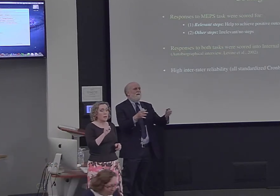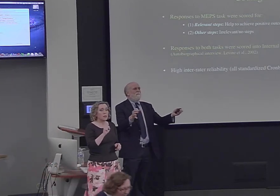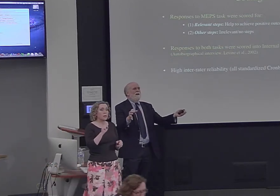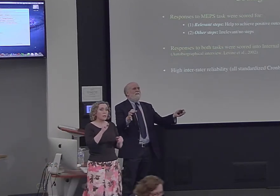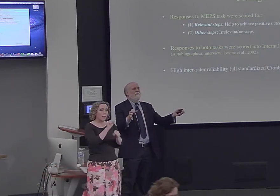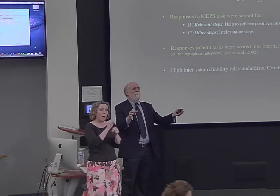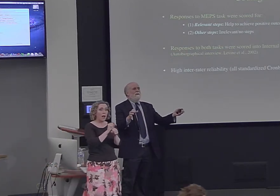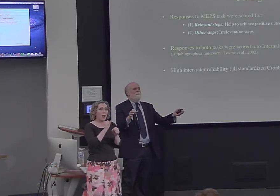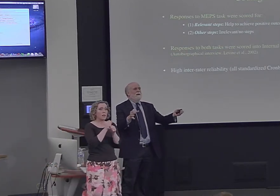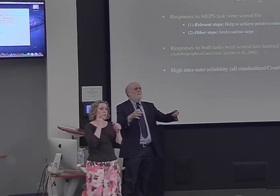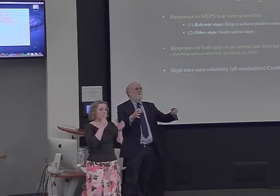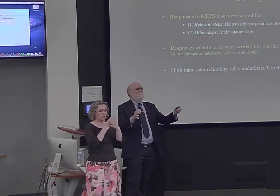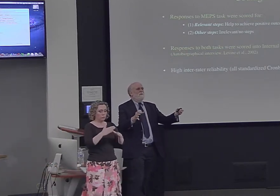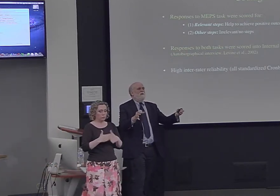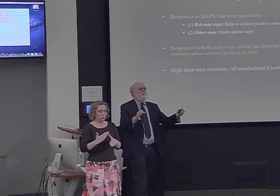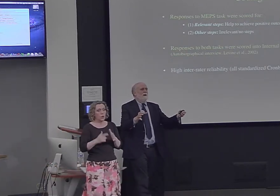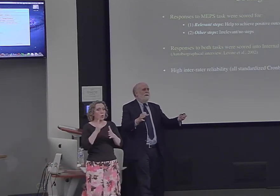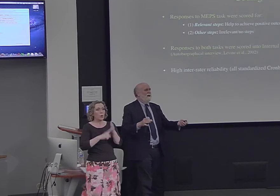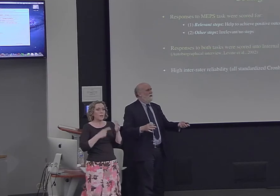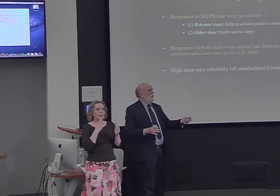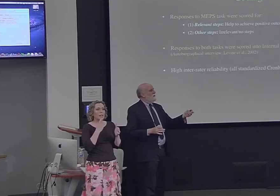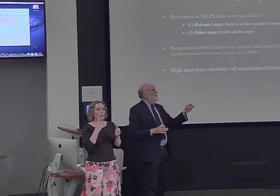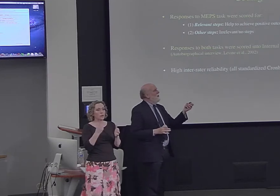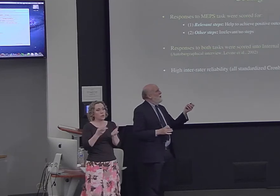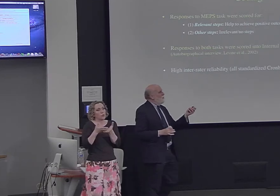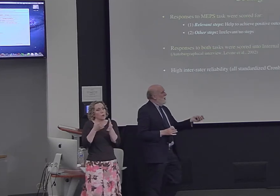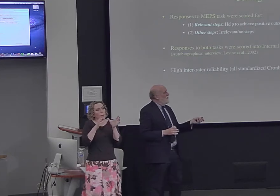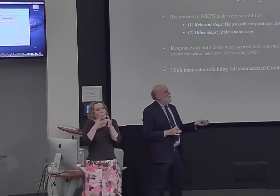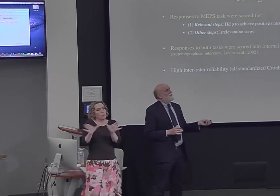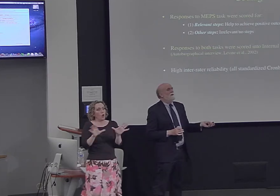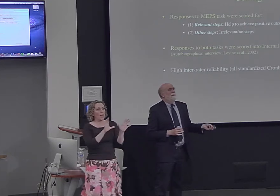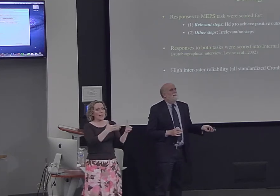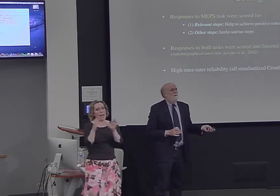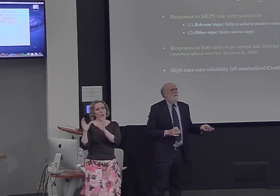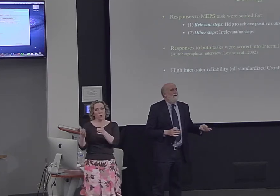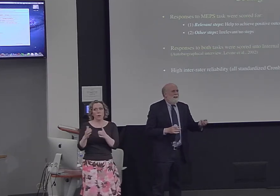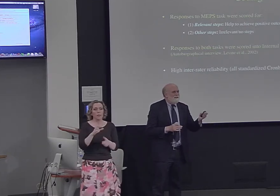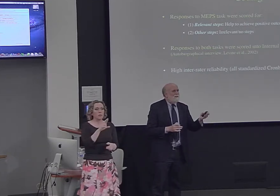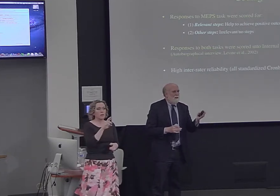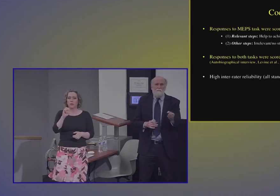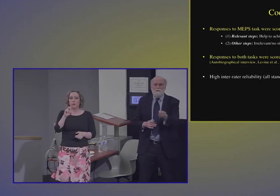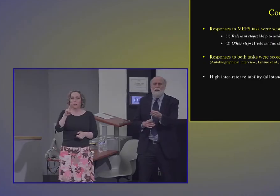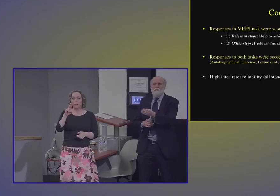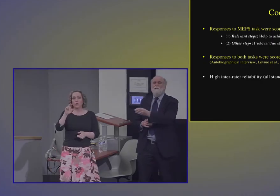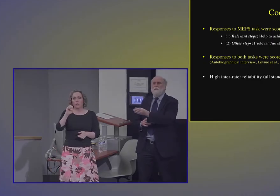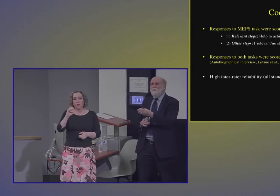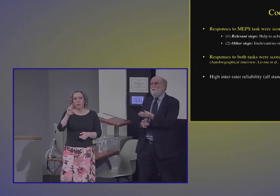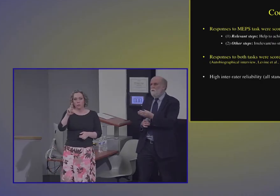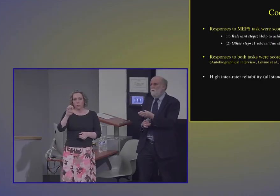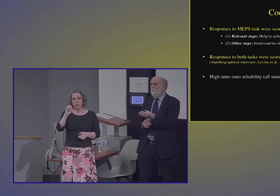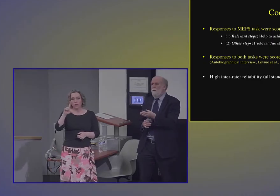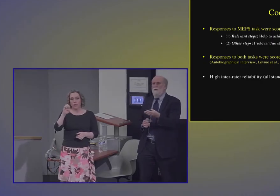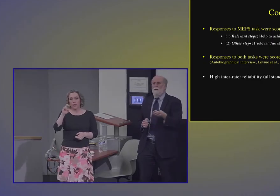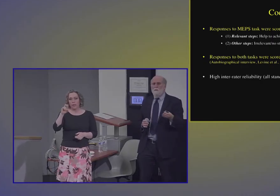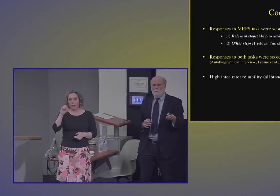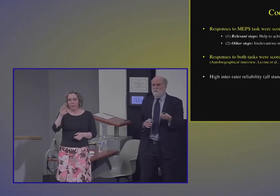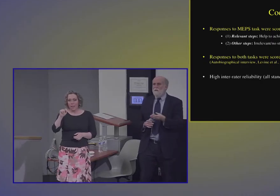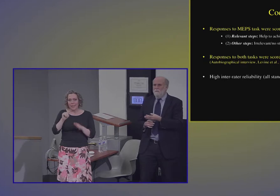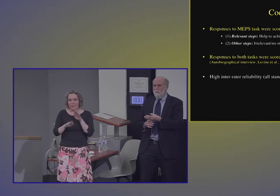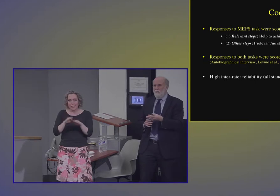break down what they say into two broad categories. Relevant steps, that's steps that actually lead you in a productive way